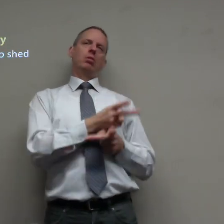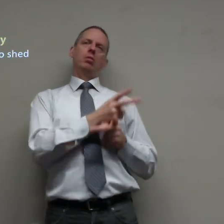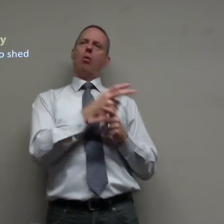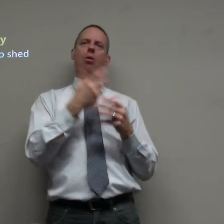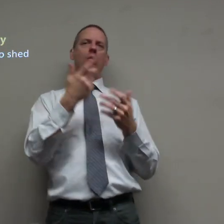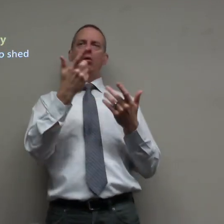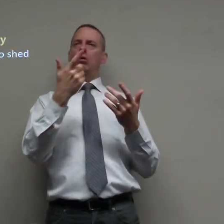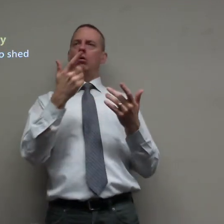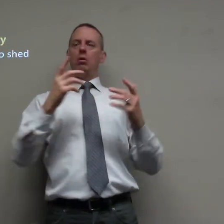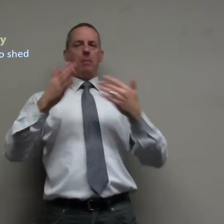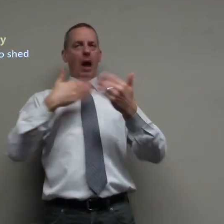be very careful